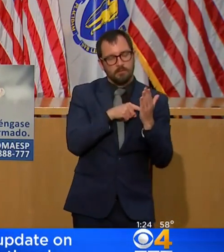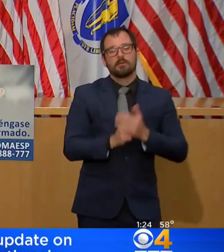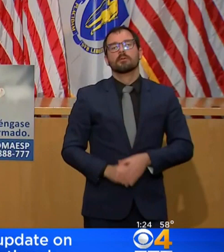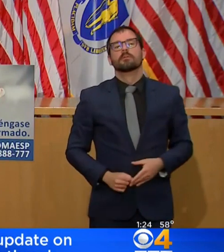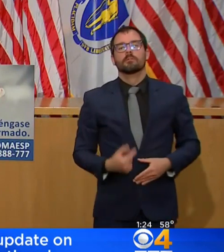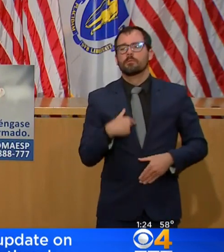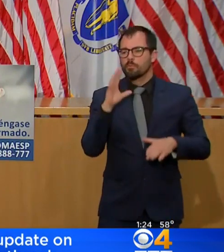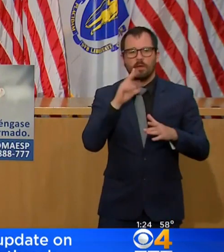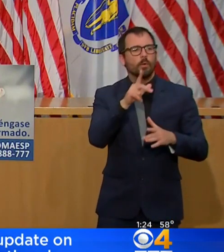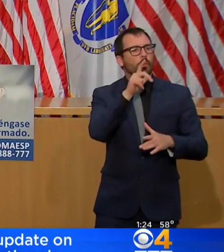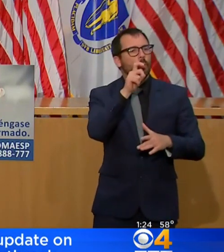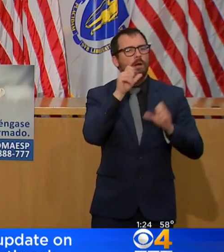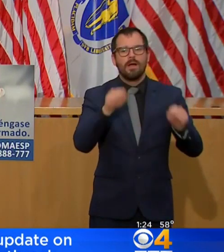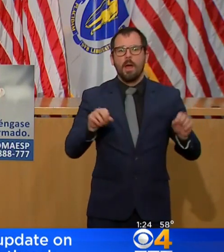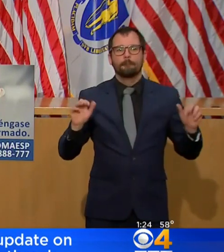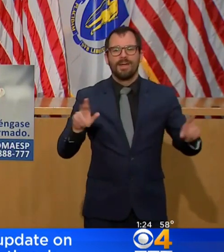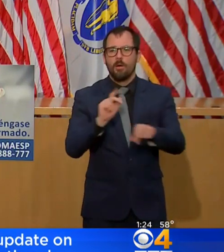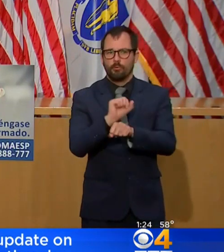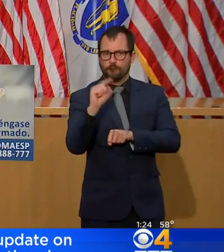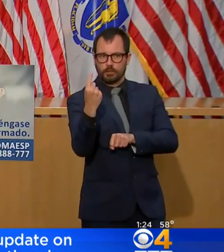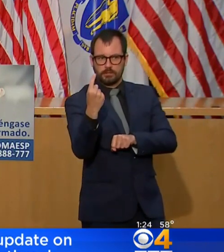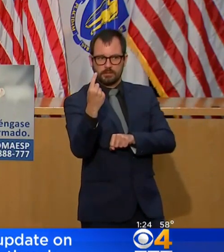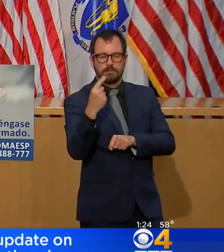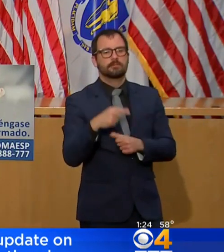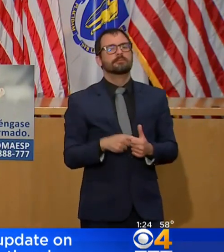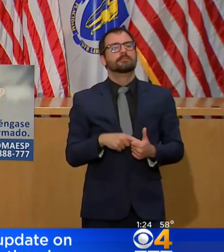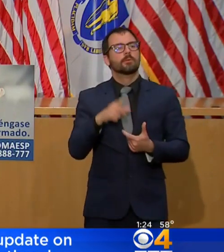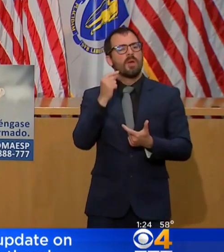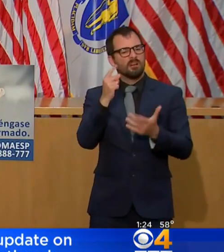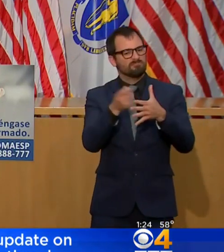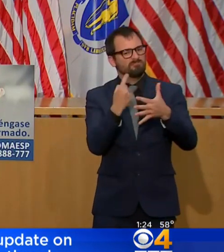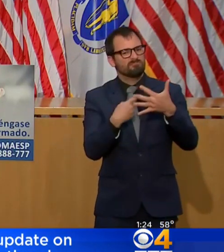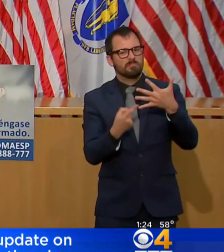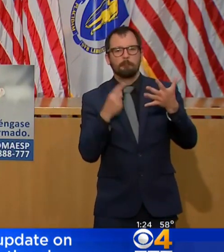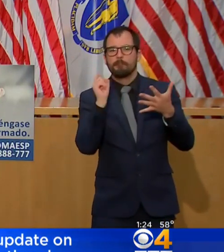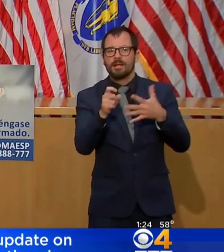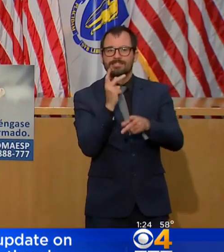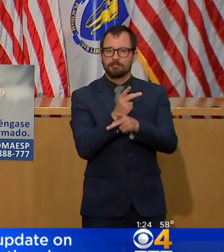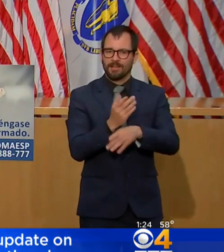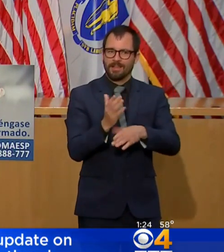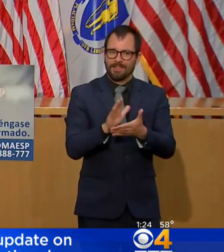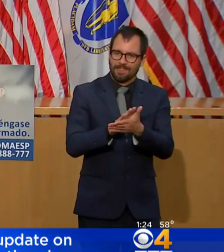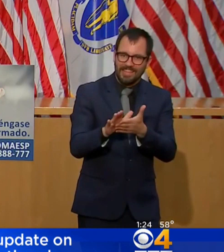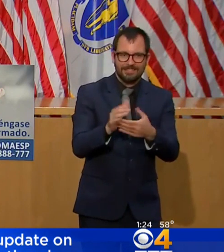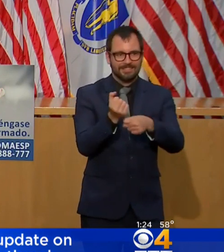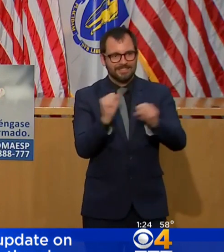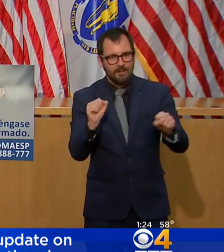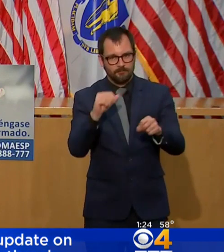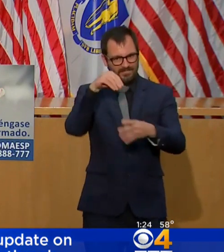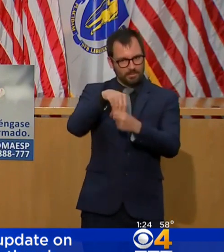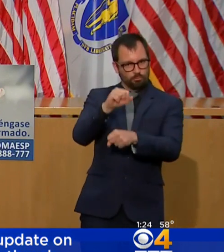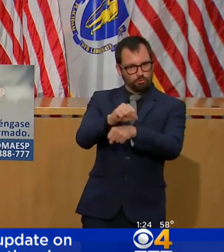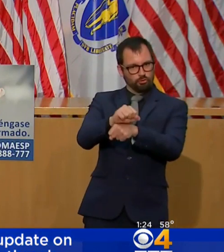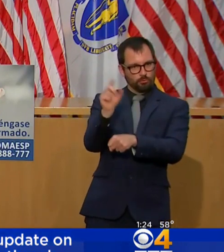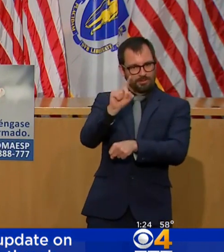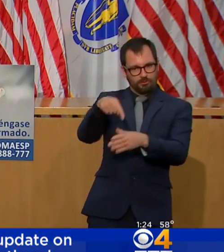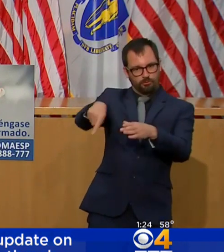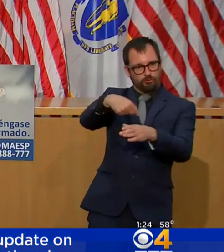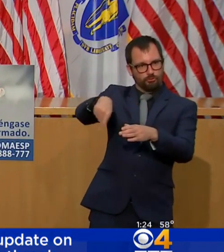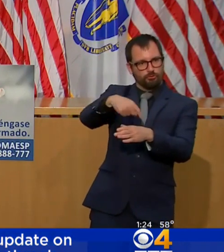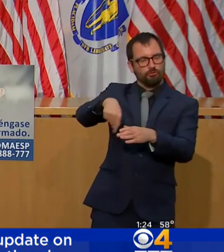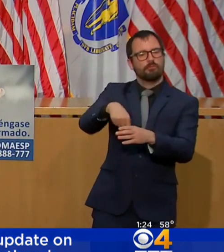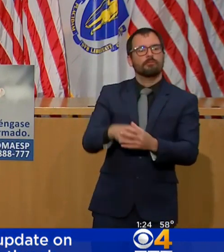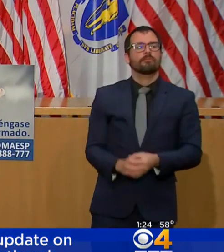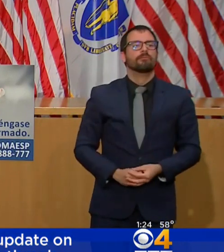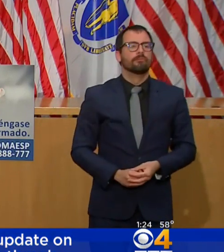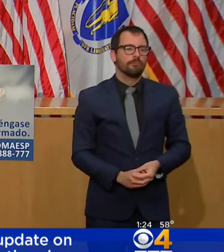personal protection, and cleaning protocols that all workplaces will need to follow upon reopening, and sector-specific protocols